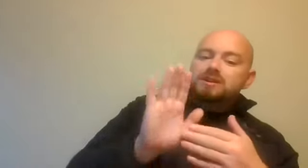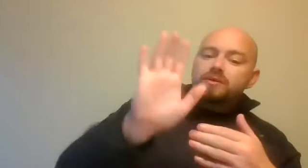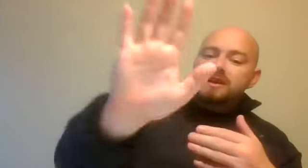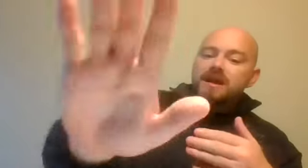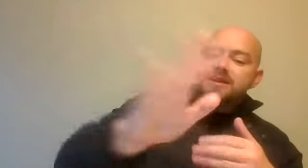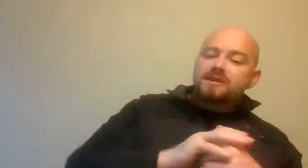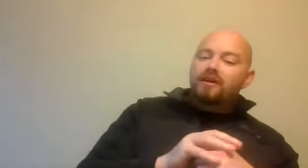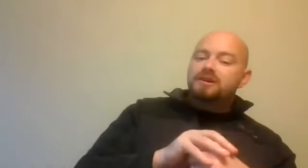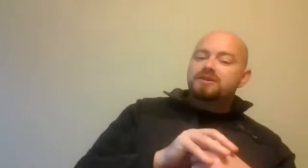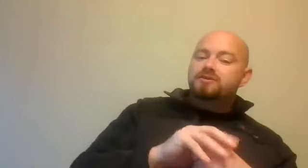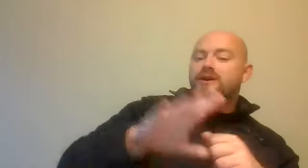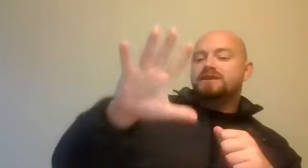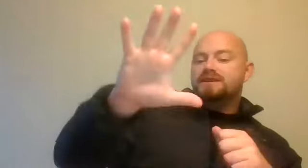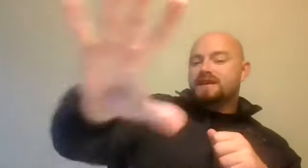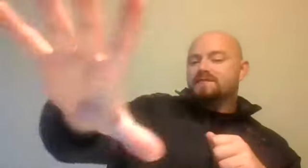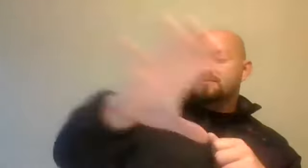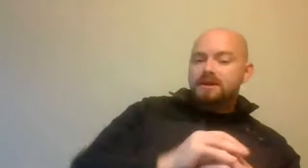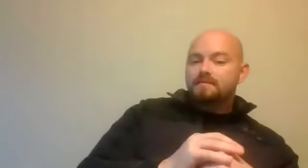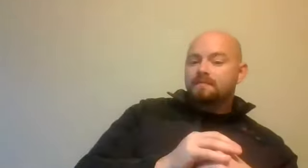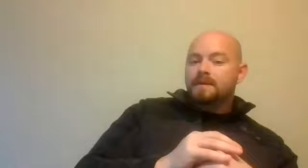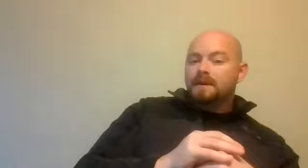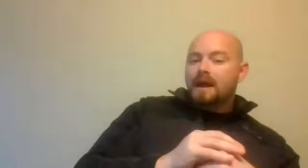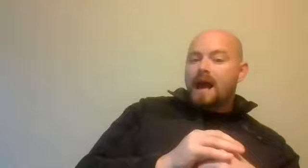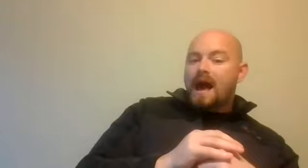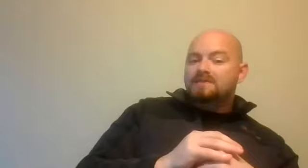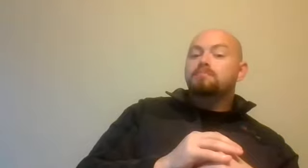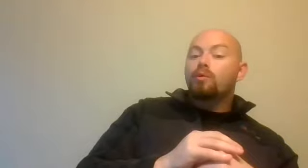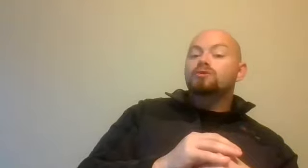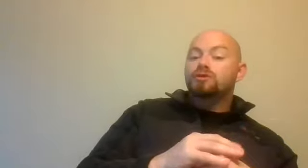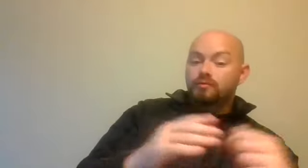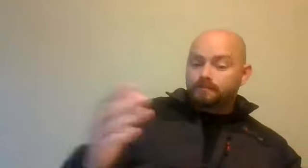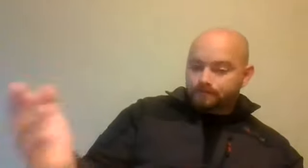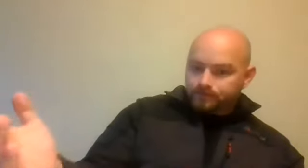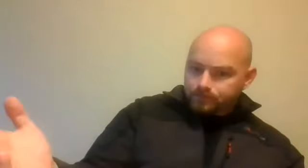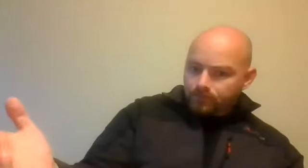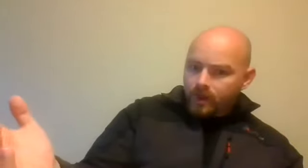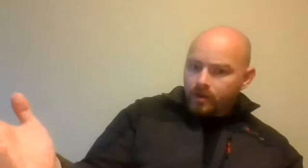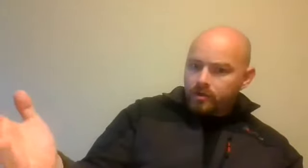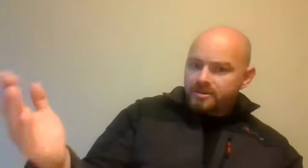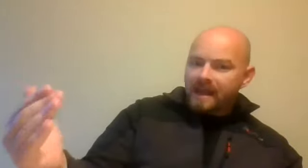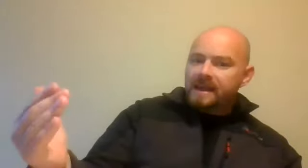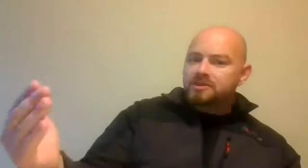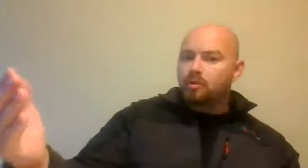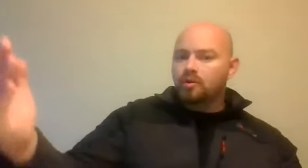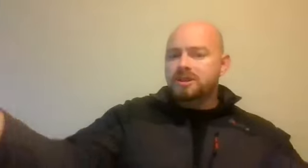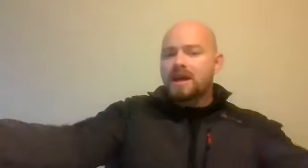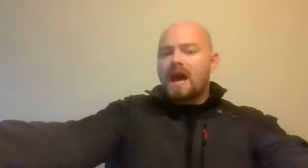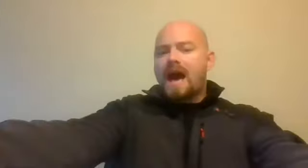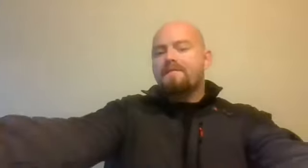to engage in a violent situation to save somebody as opposed to you standing at your post and a